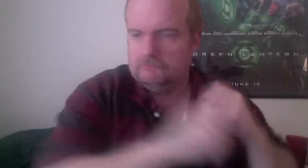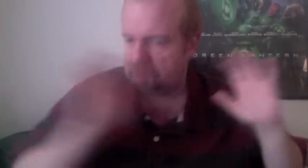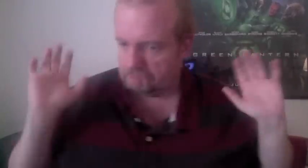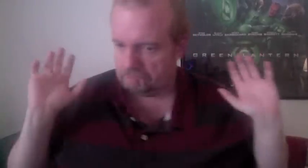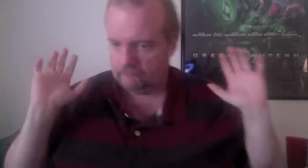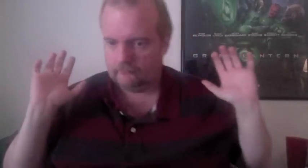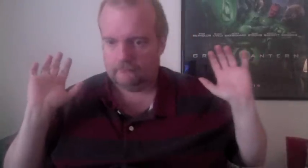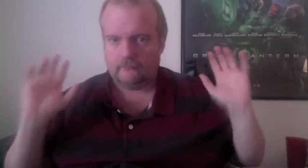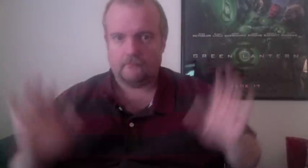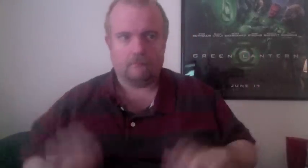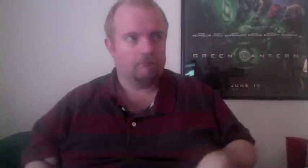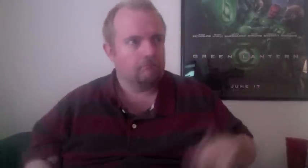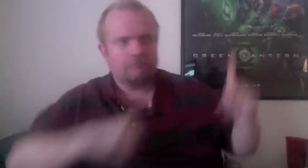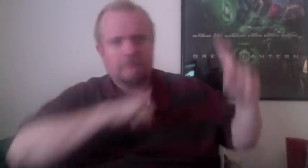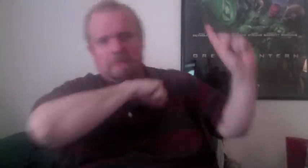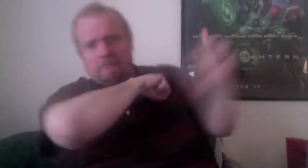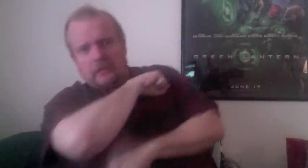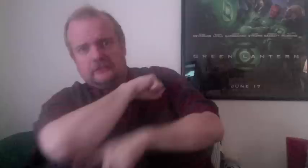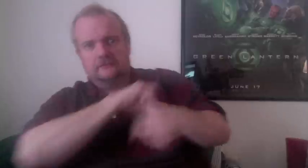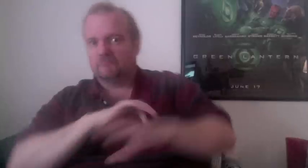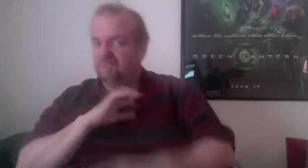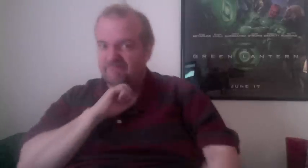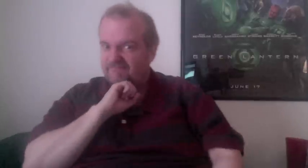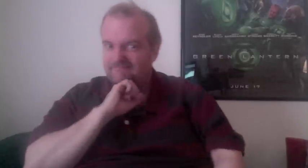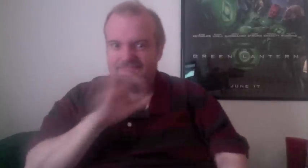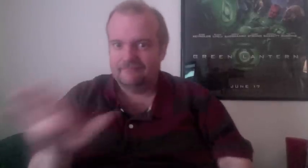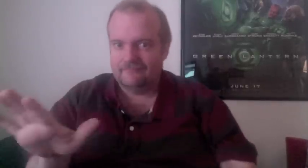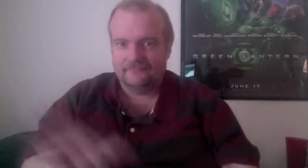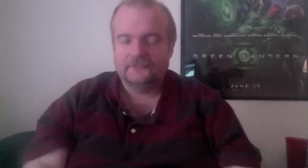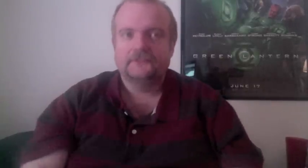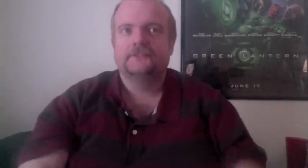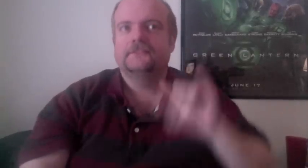That is the actual day that I became certain that the shop was haunted.